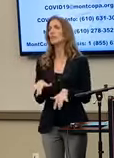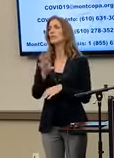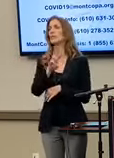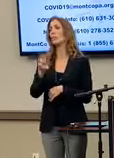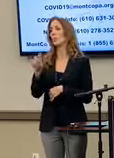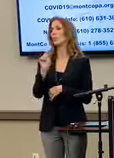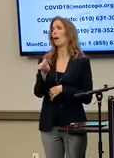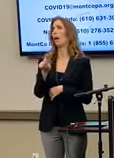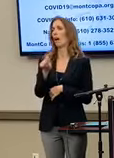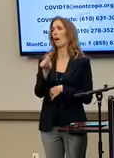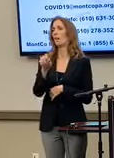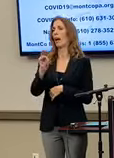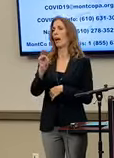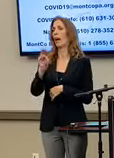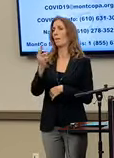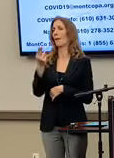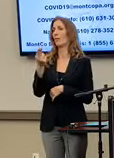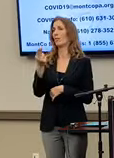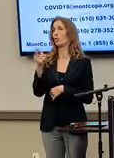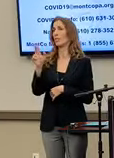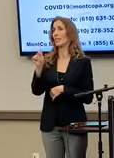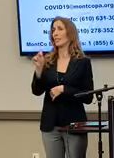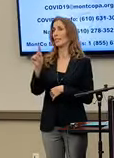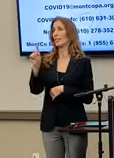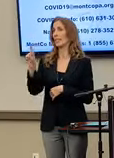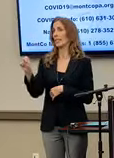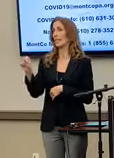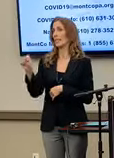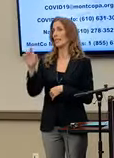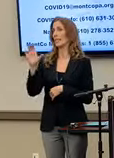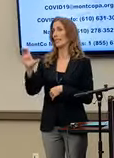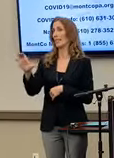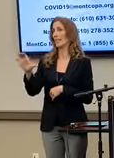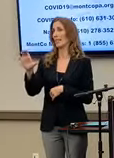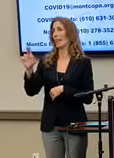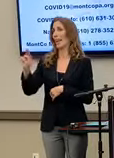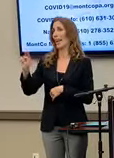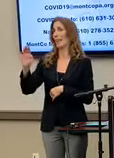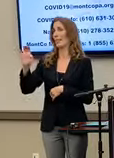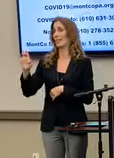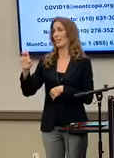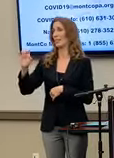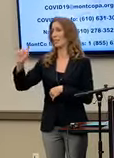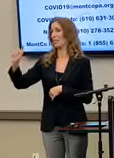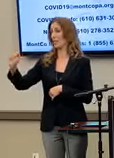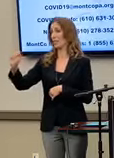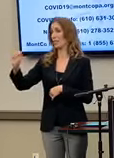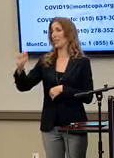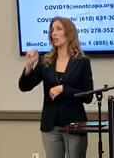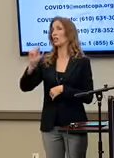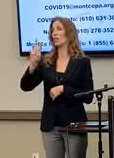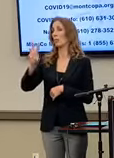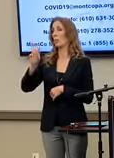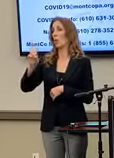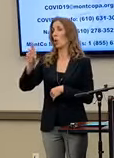.mhttcnetwork